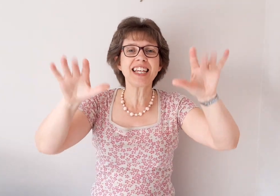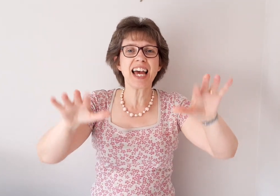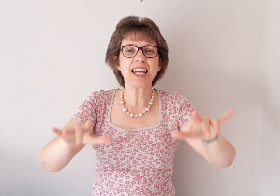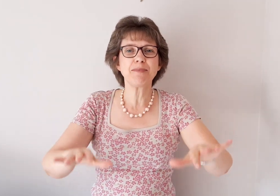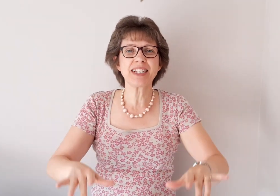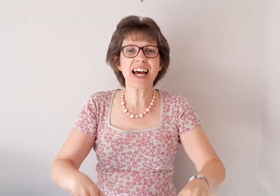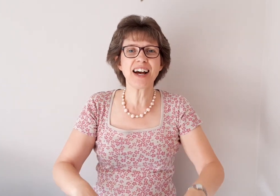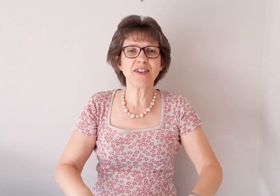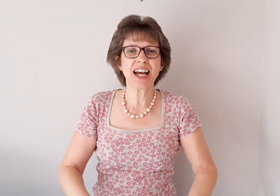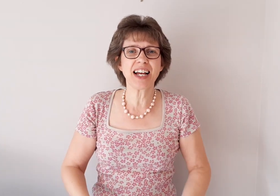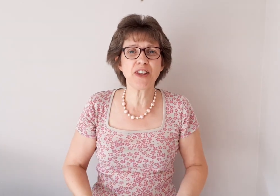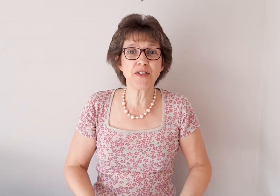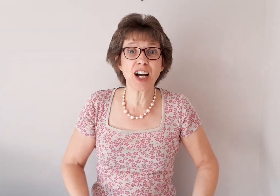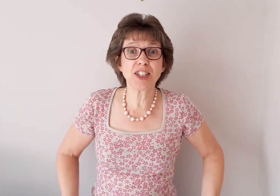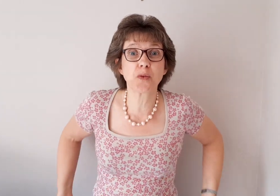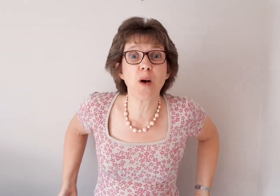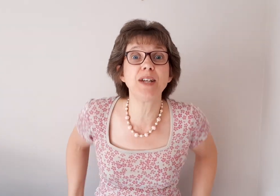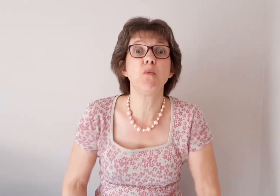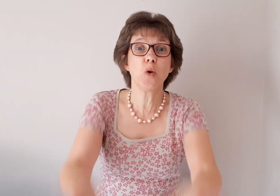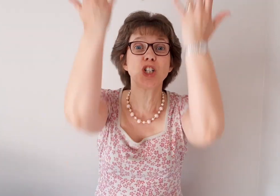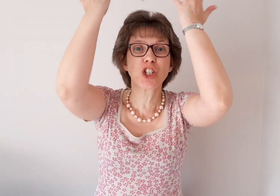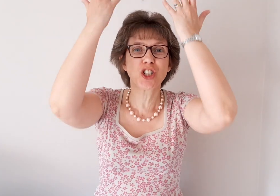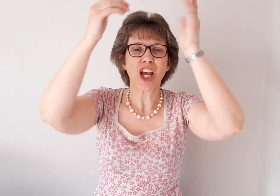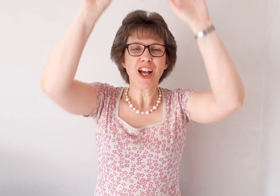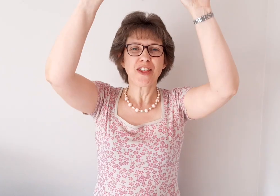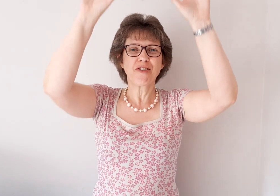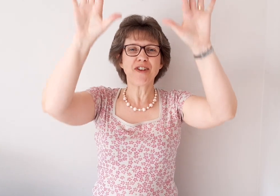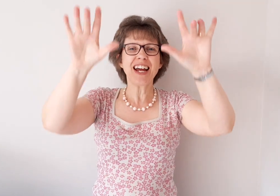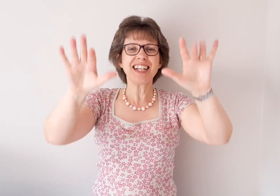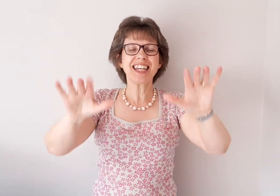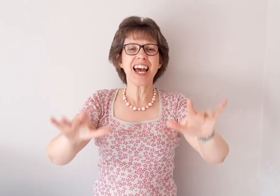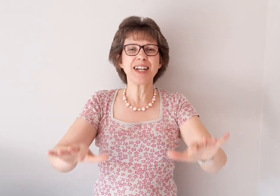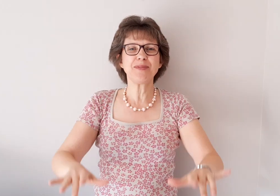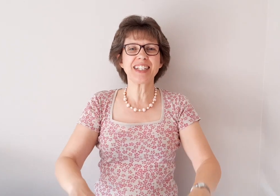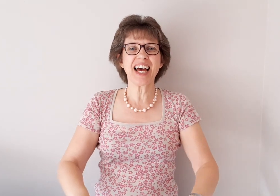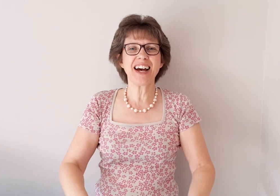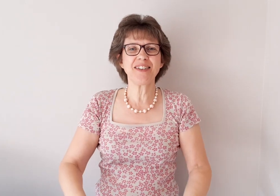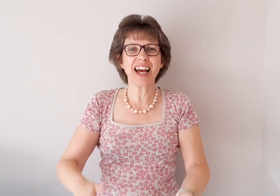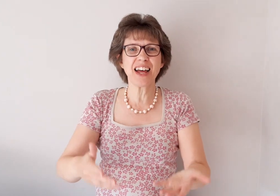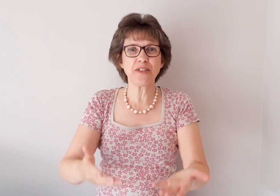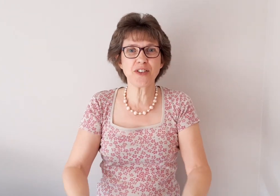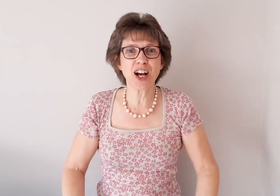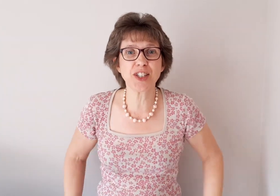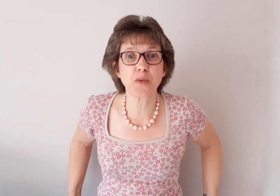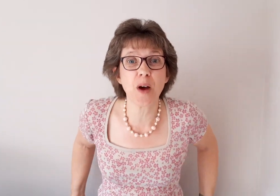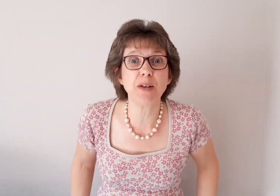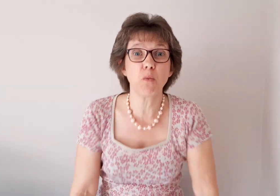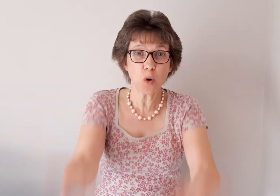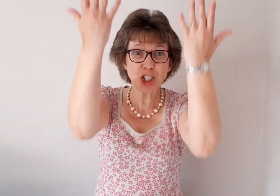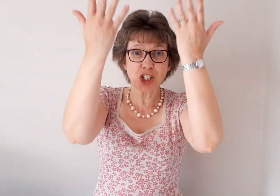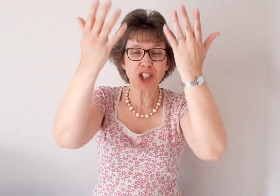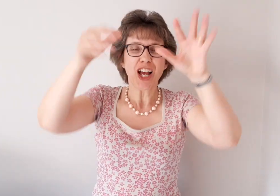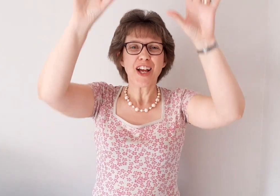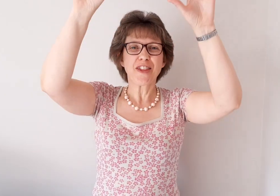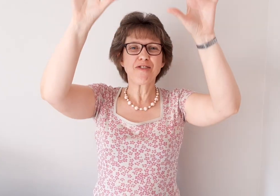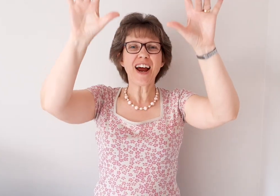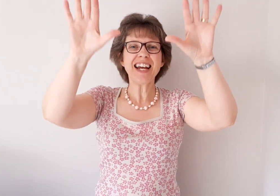came down and the floods went whoosh. The rain came down and the floods went whoosh. The rain